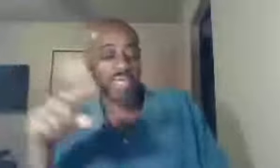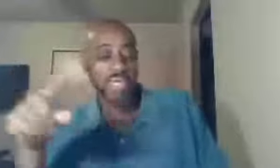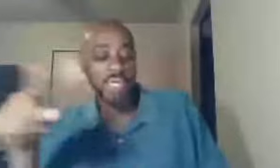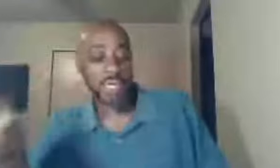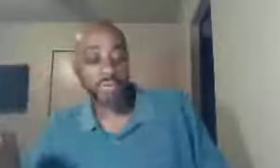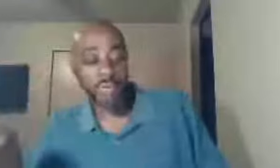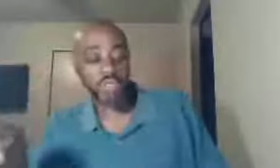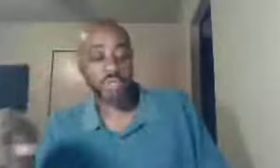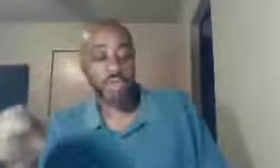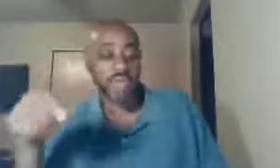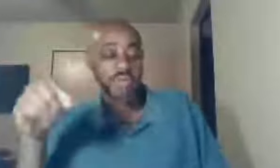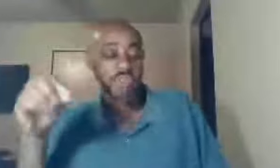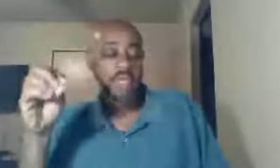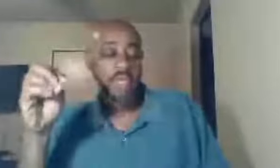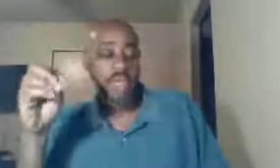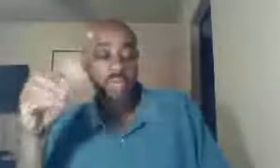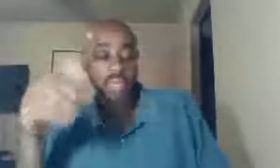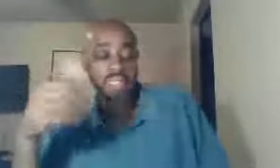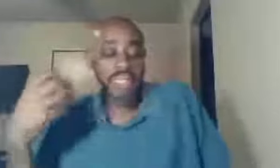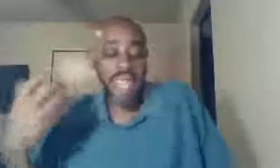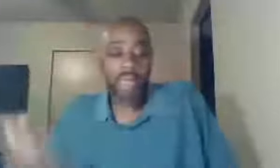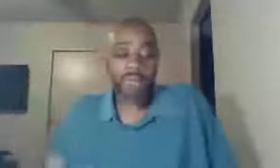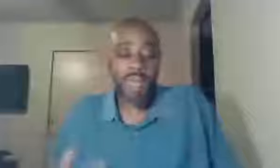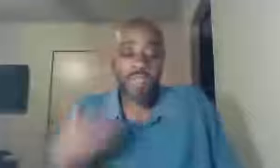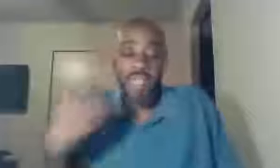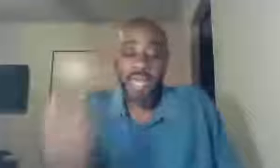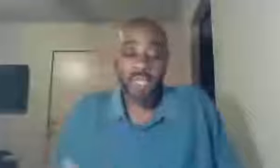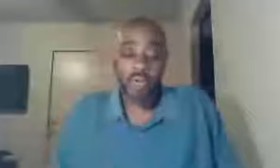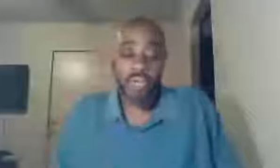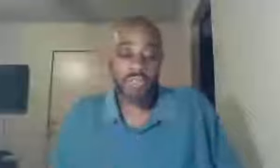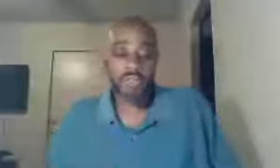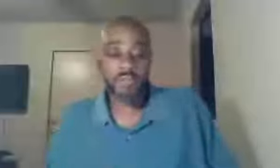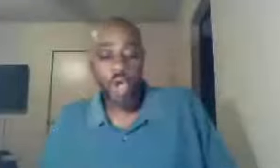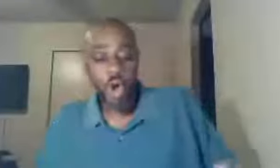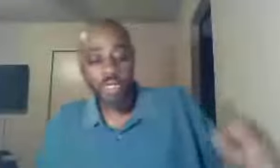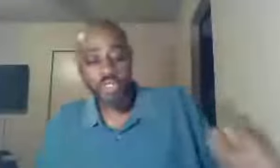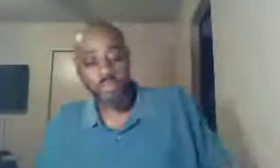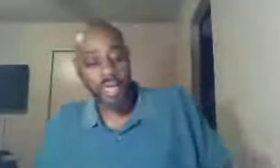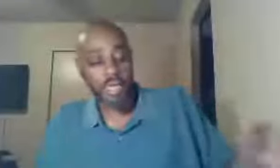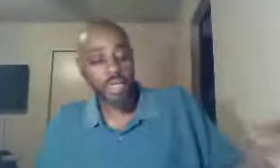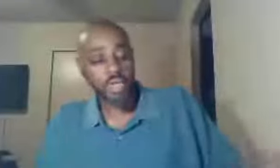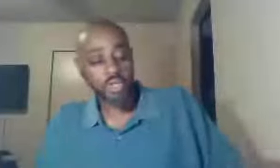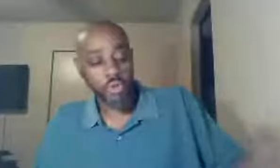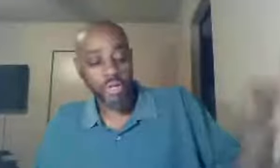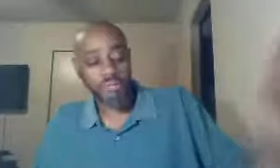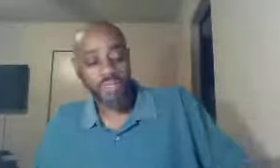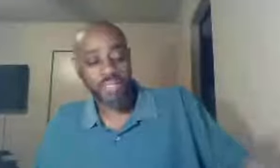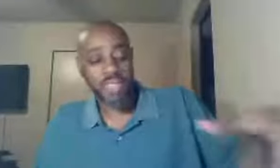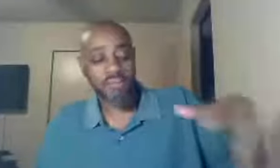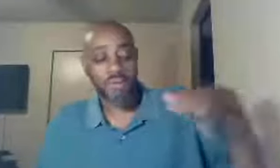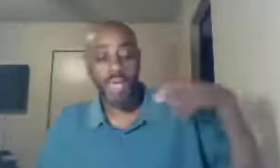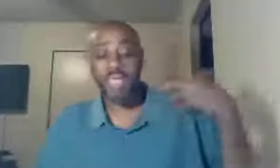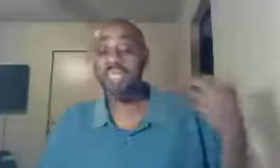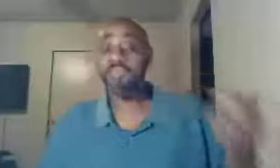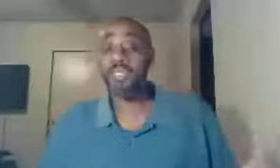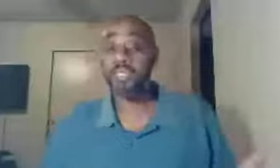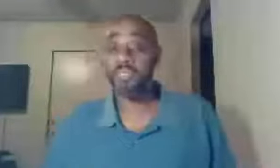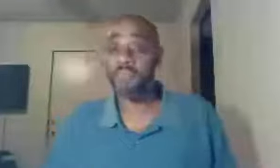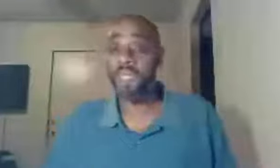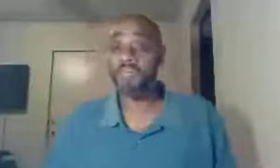in public squares, as well as enamored, by the eloquence, on display, during philosophical, and even political debates,